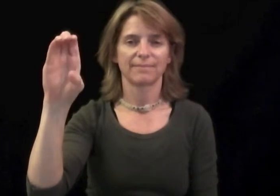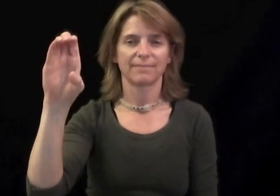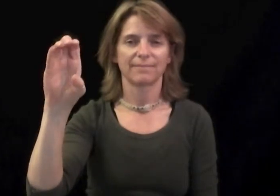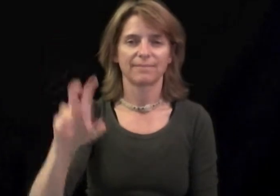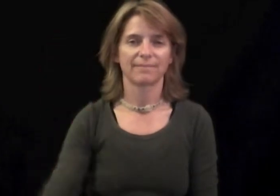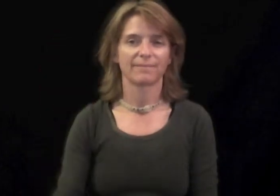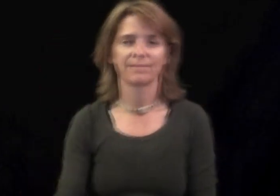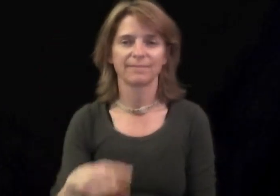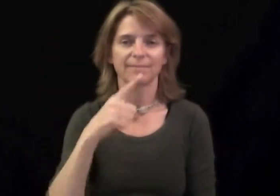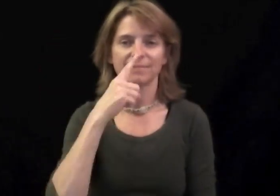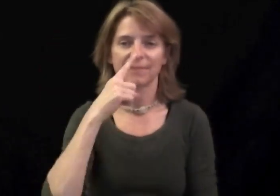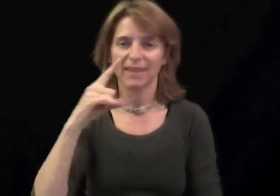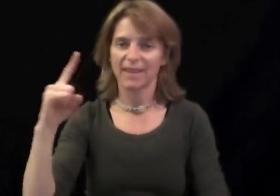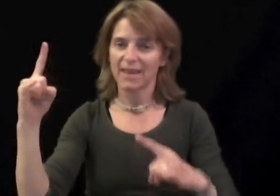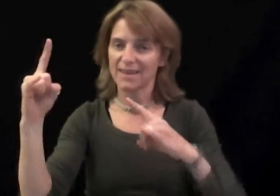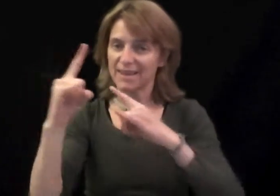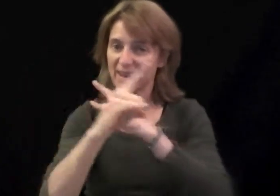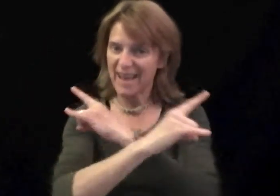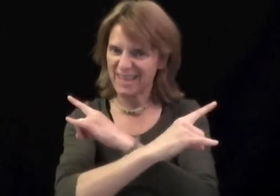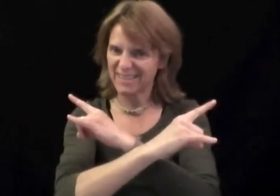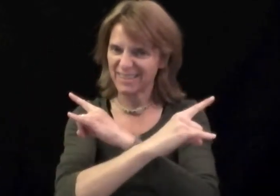Okay, sarcastic.